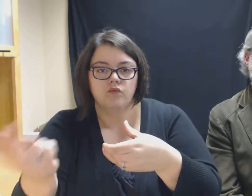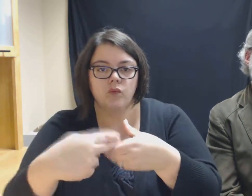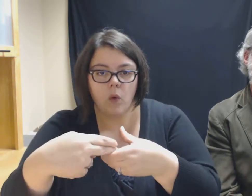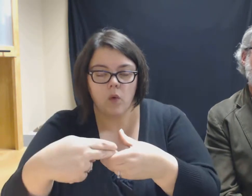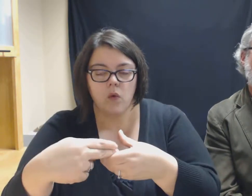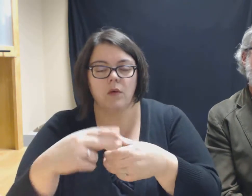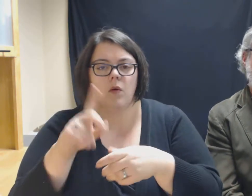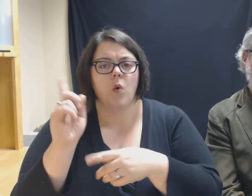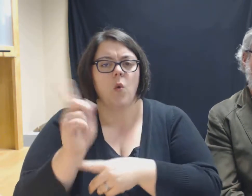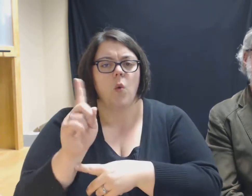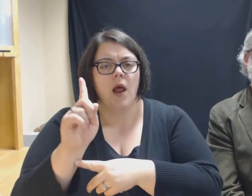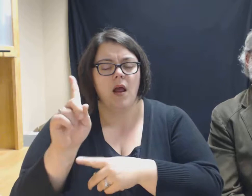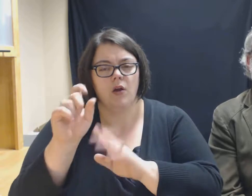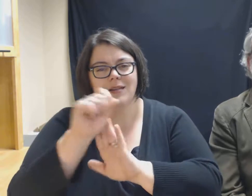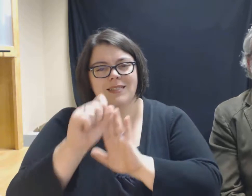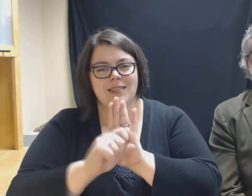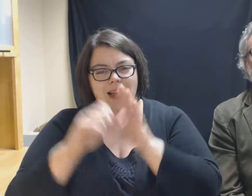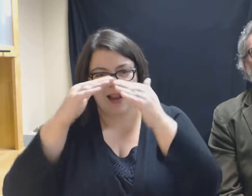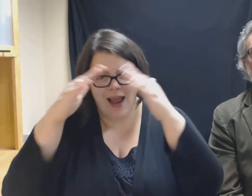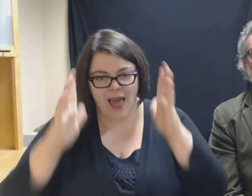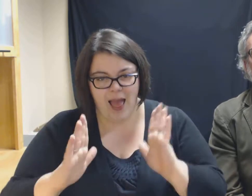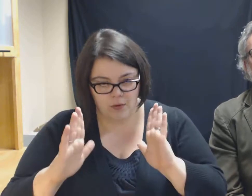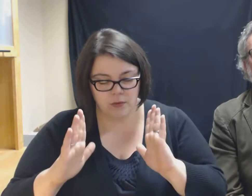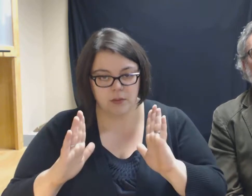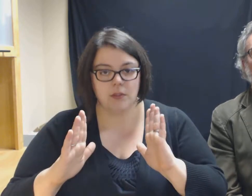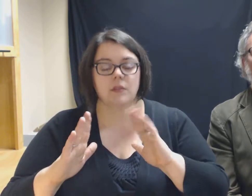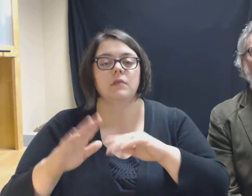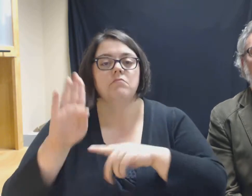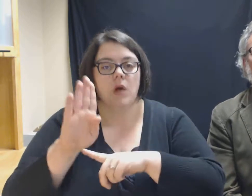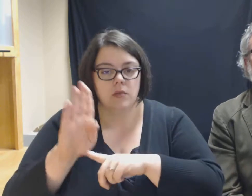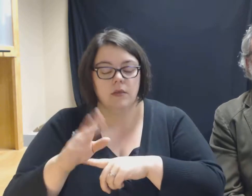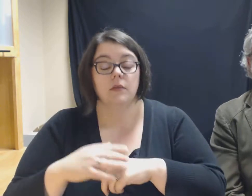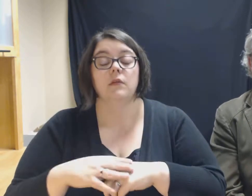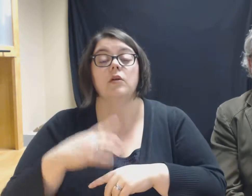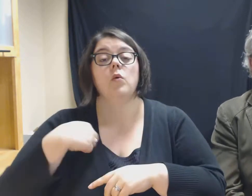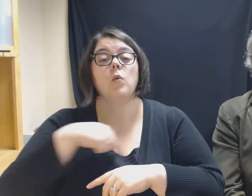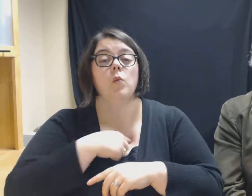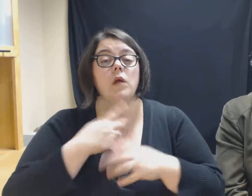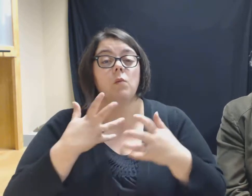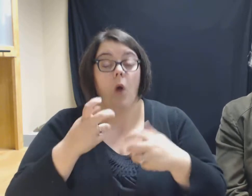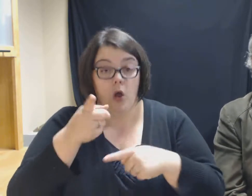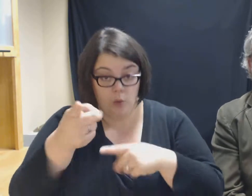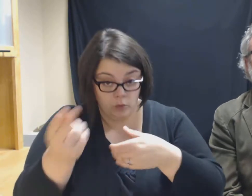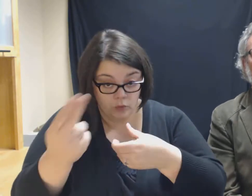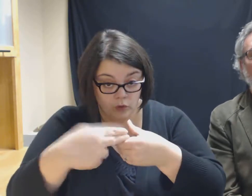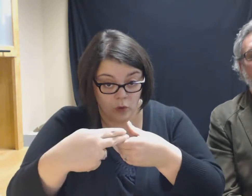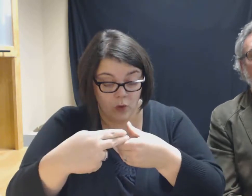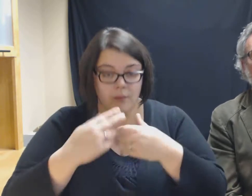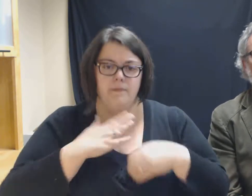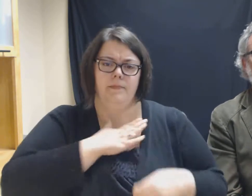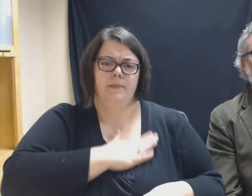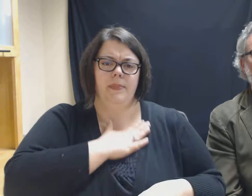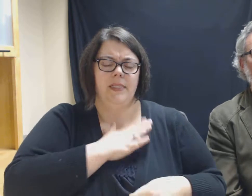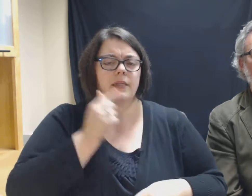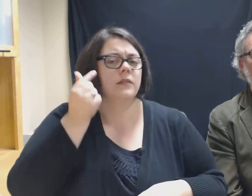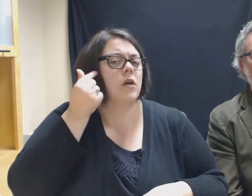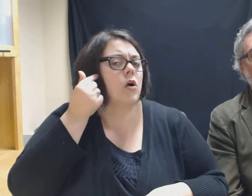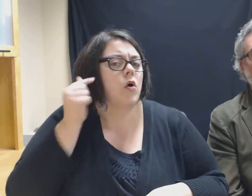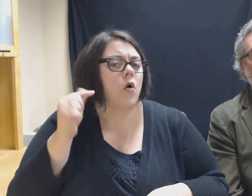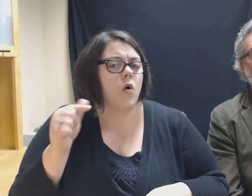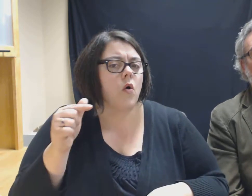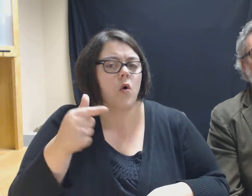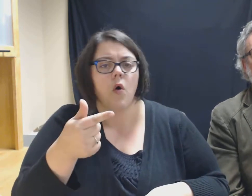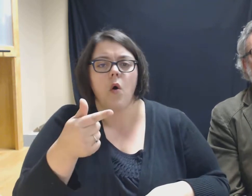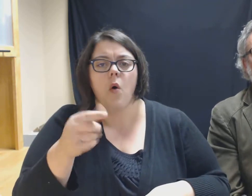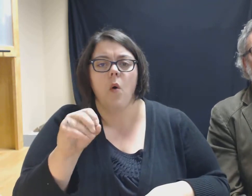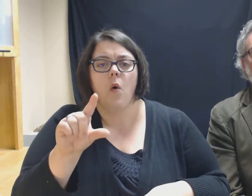Caring Force t-shirt so we make a strong visual impression on our elected officials.